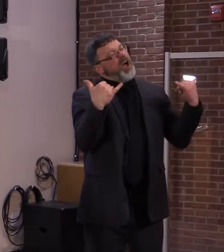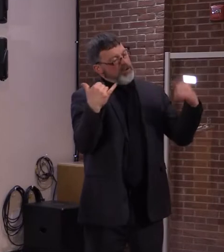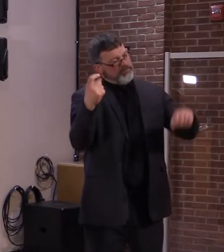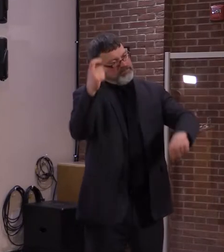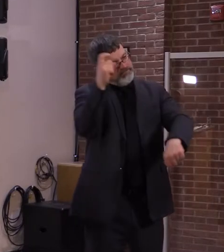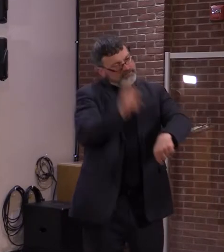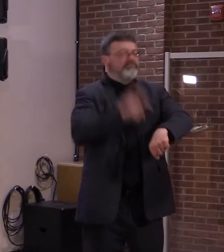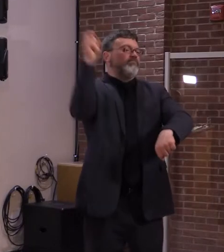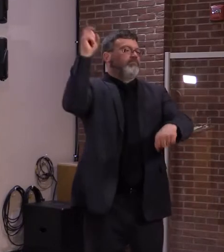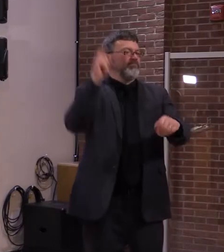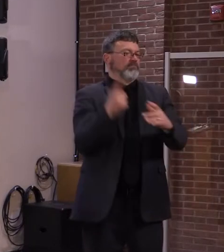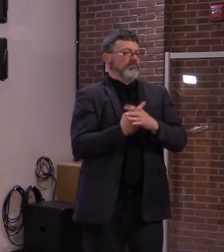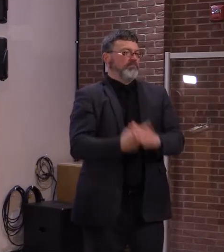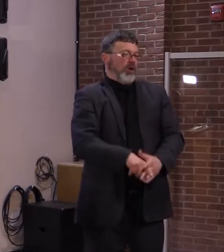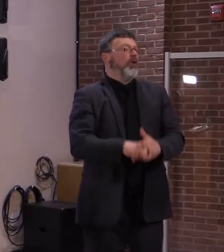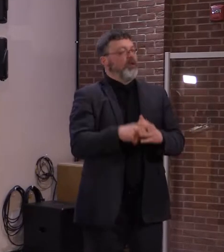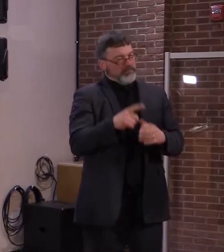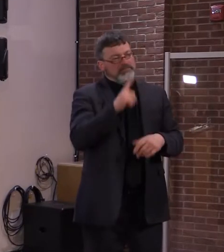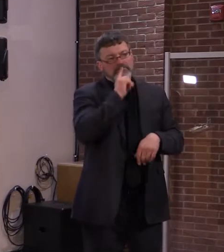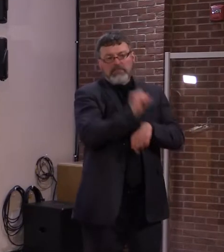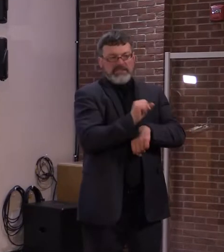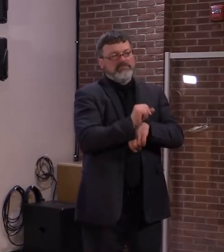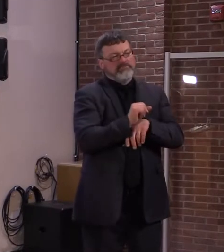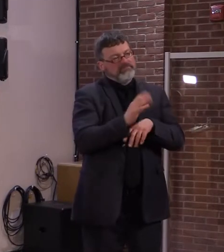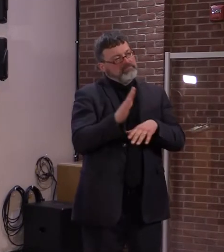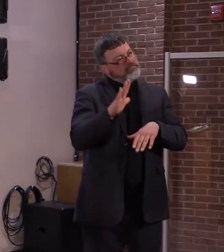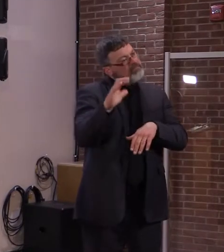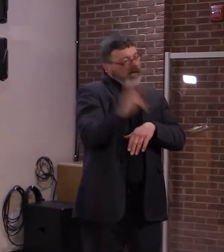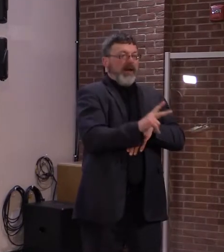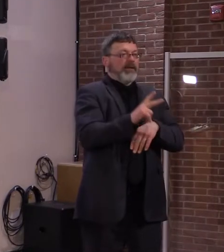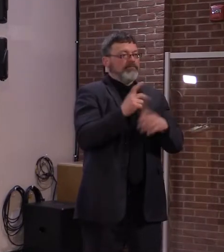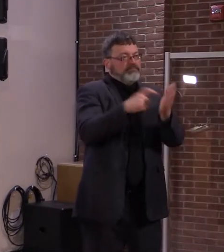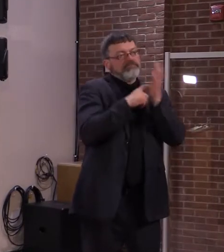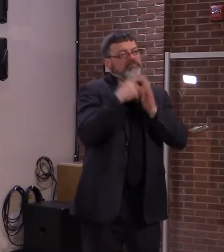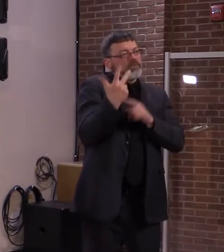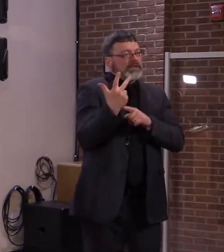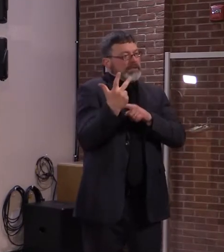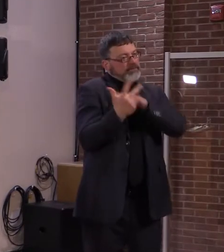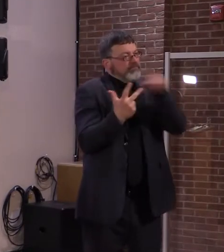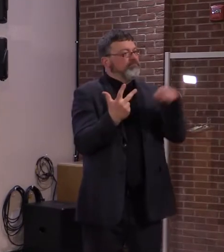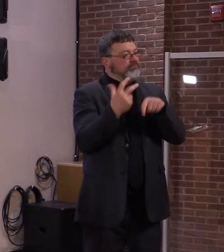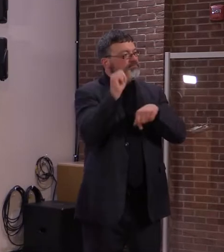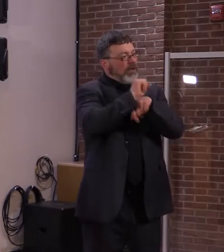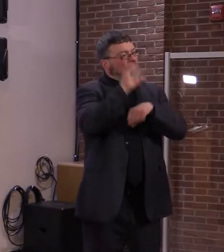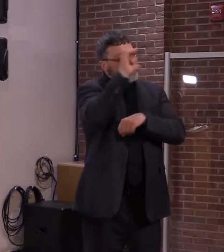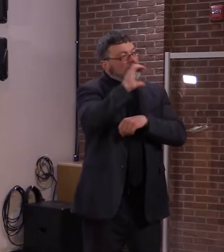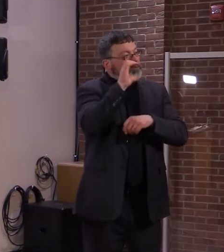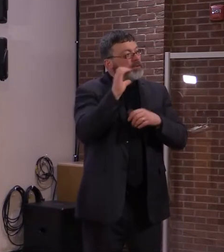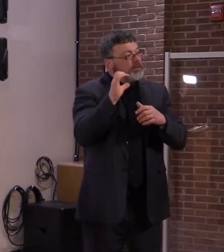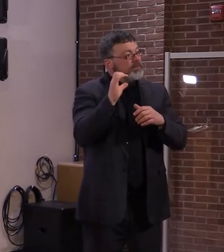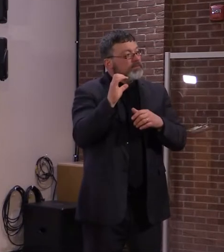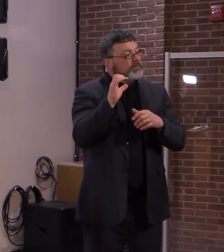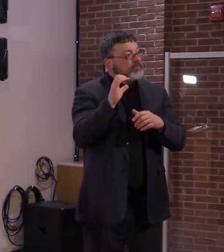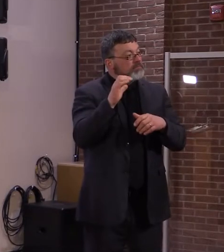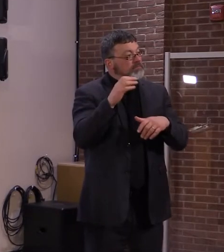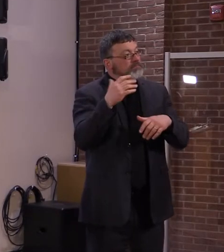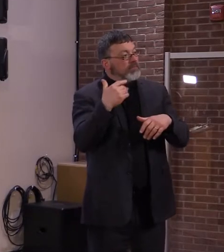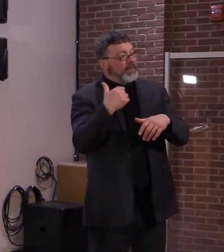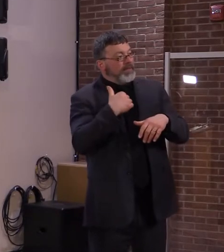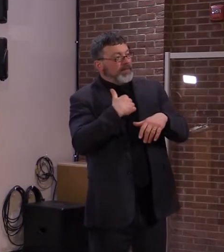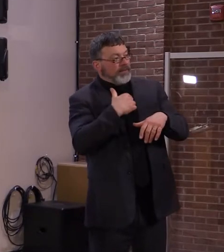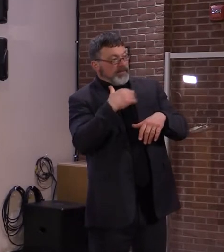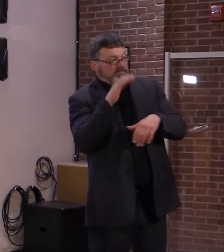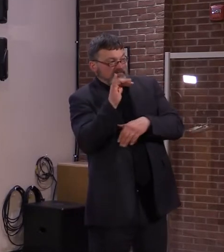things are getting closer and closer to being back to normal. We're taking a major step on Saturday and we'll take another, hopefully,